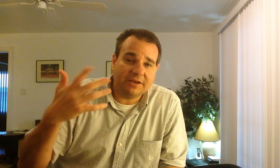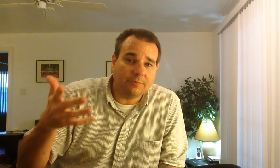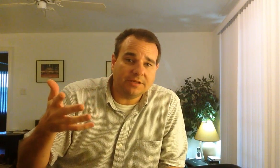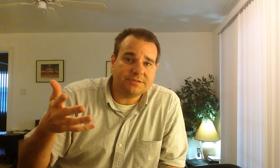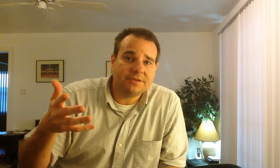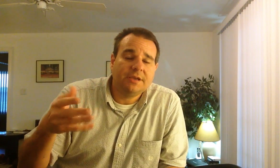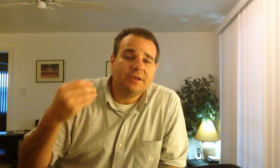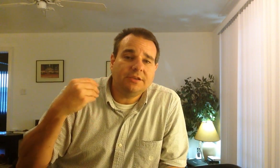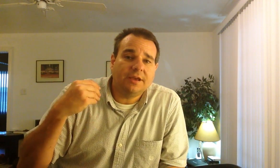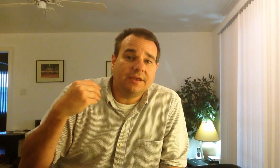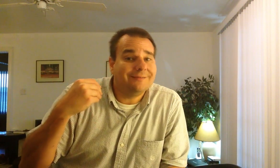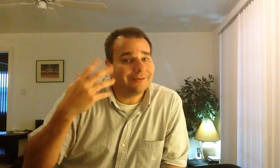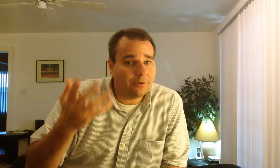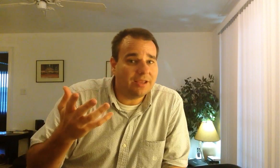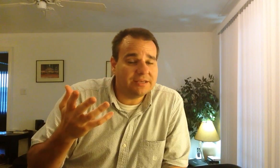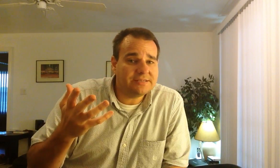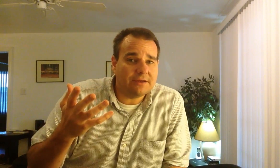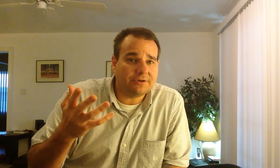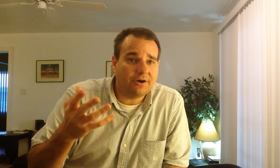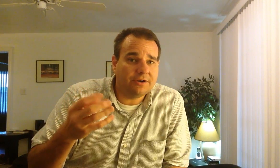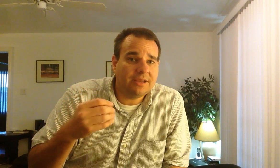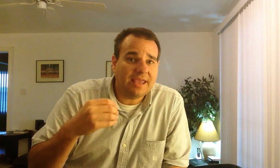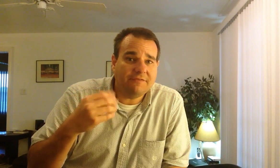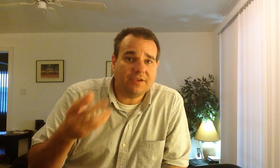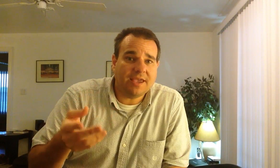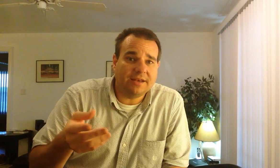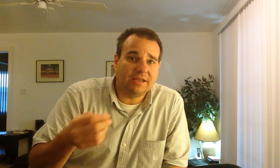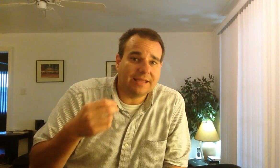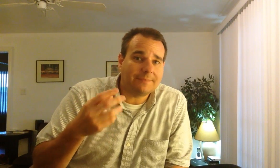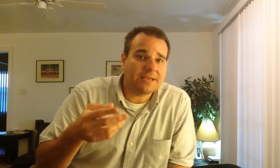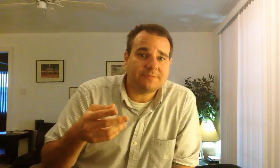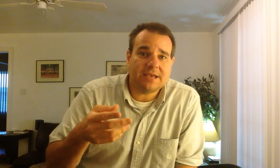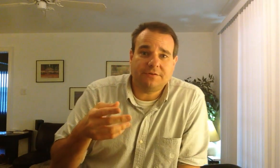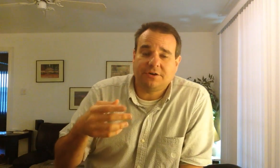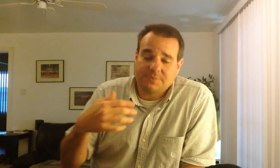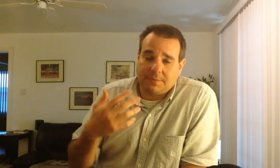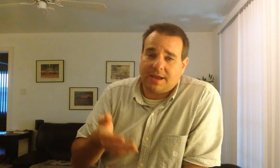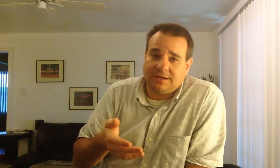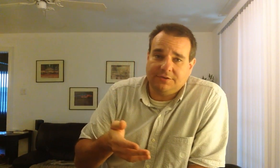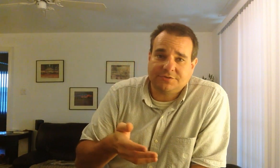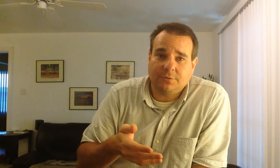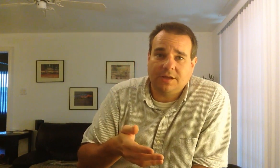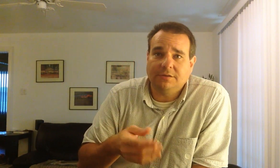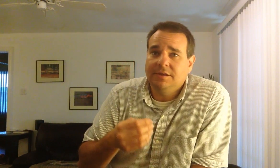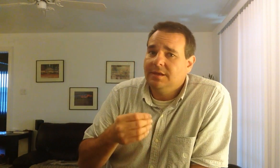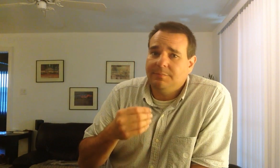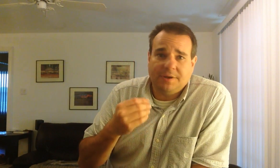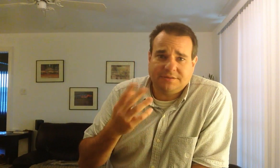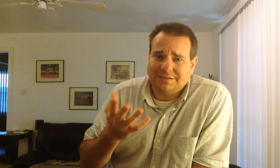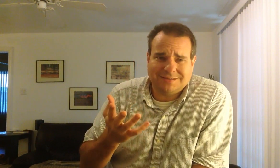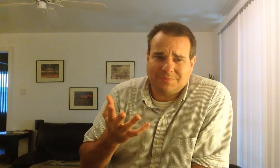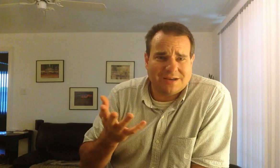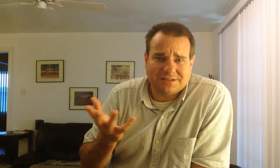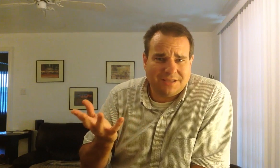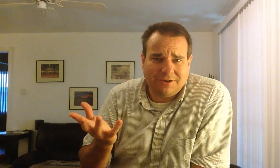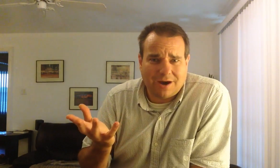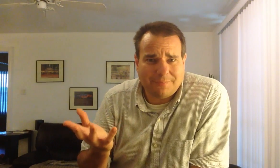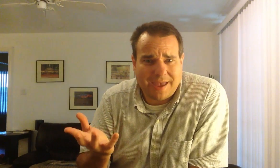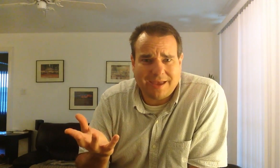not earbuds, and quality sound card if you can. A laptop sound card is probably not going to do so well, but surprisingly your iPad